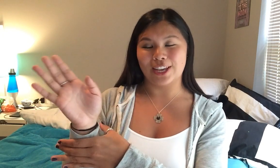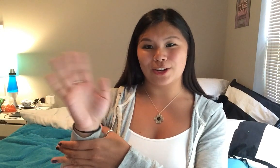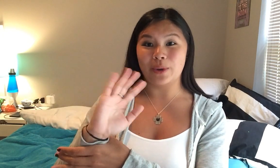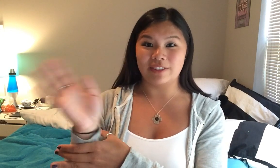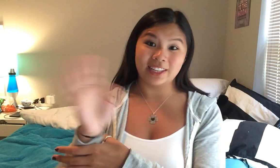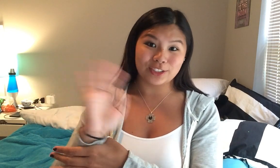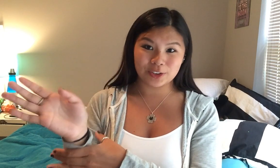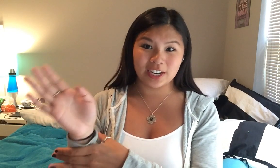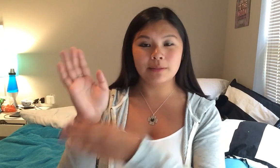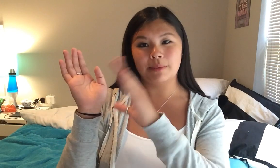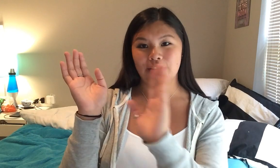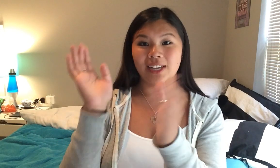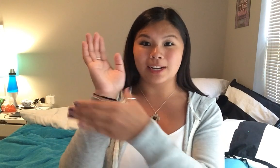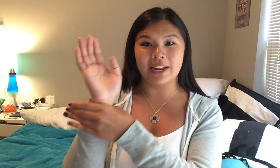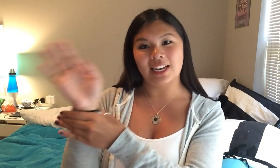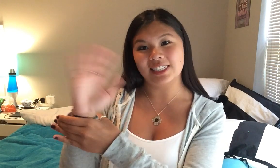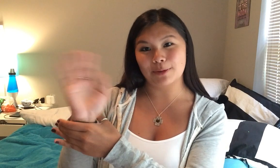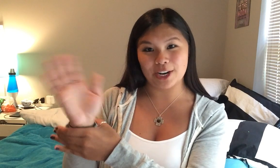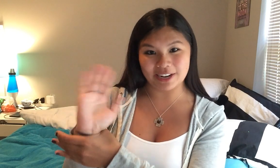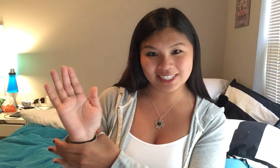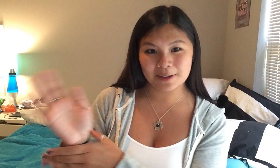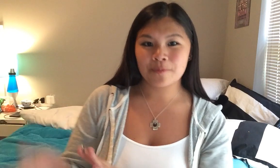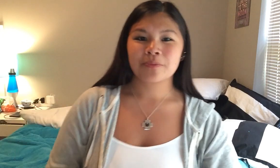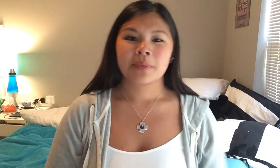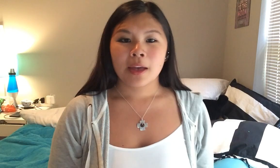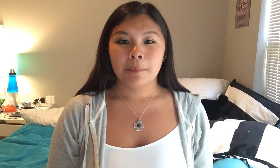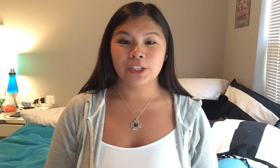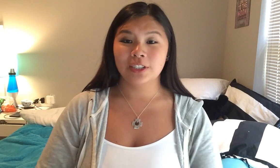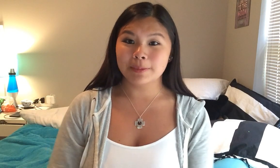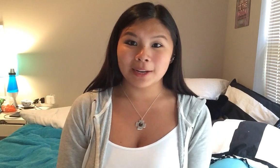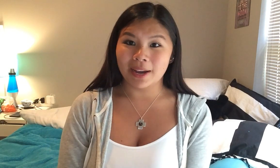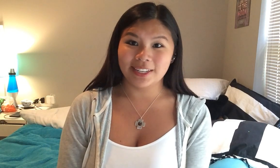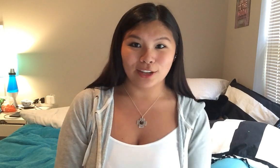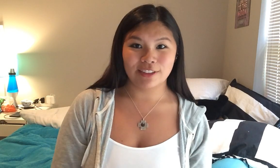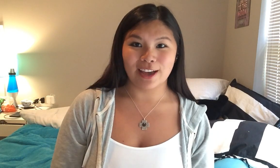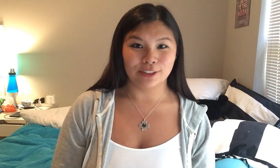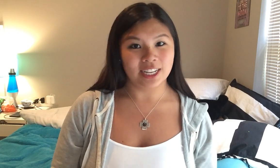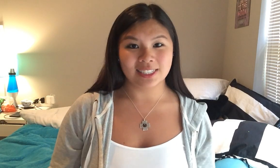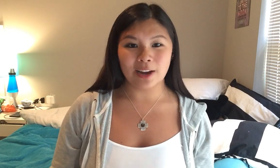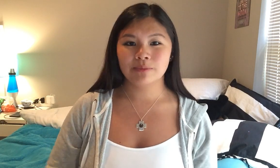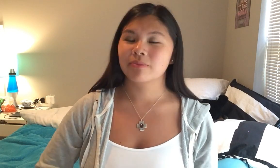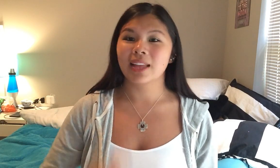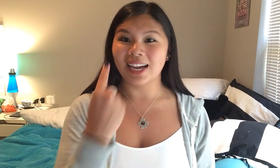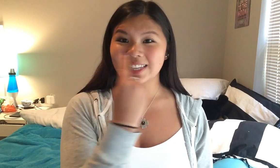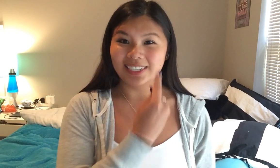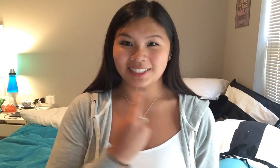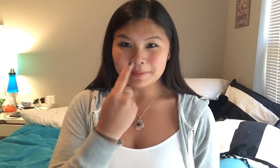like you're waving it like a screen but you're not dominant hand is here by your wrist put your lips on mine and love the aftertaste now I signed lips